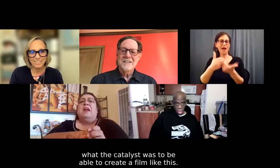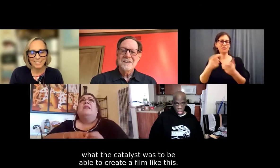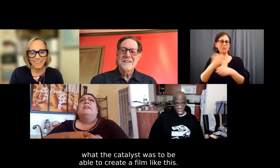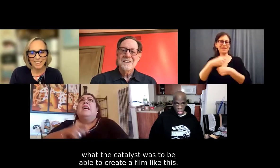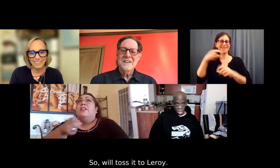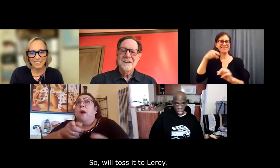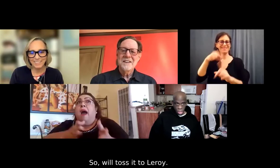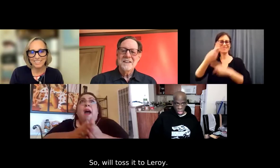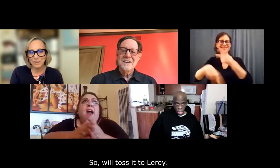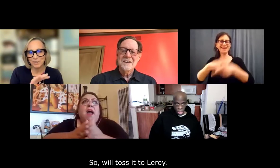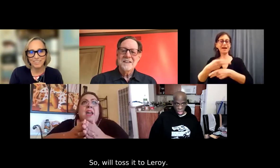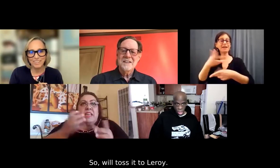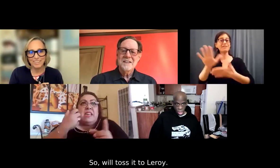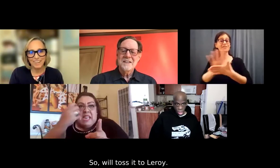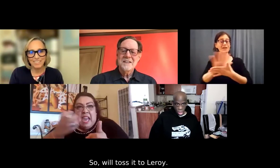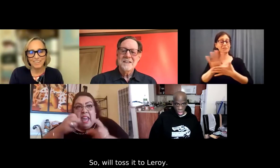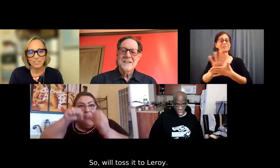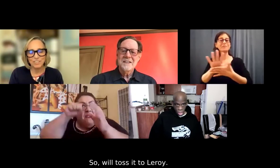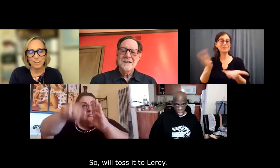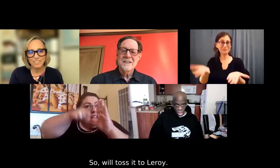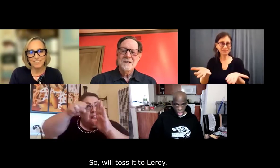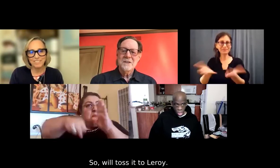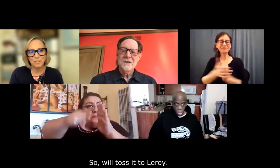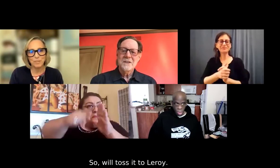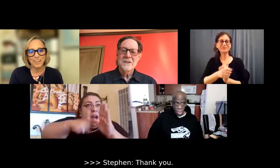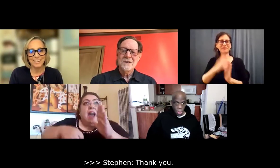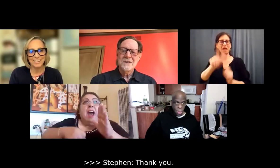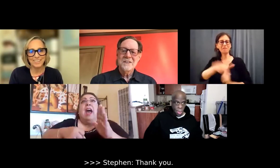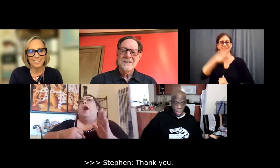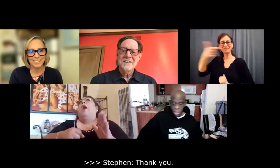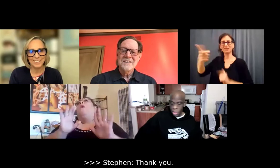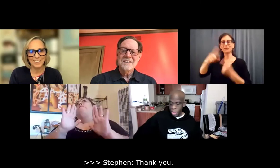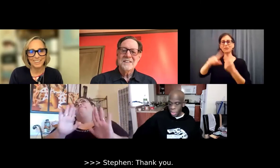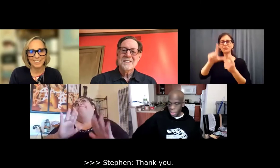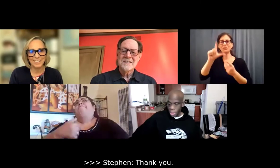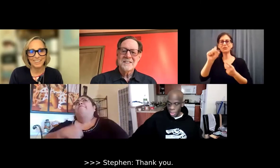this. And so I'm going to toss it to Leroy.